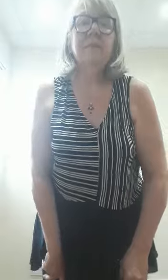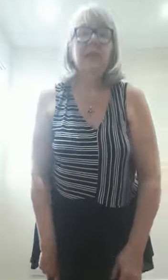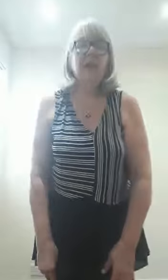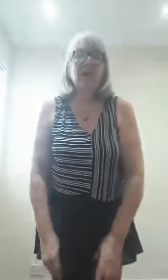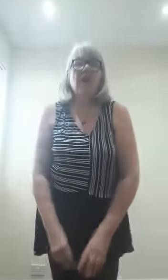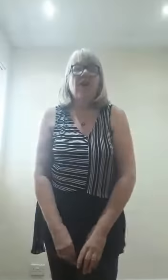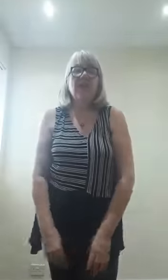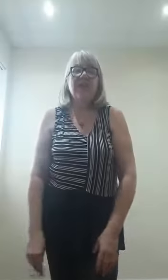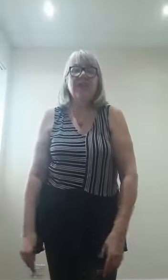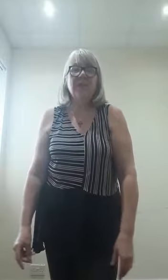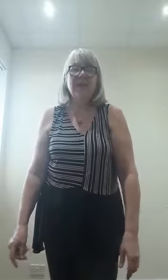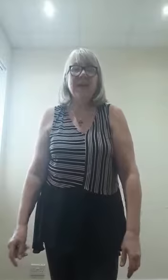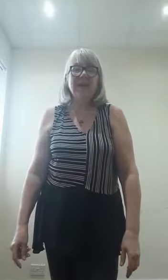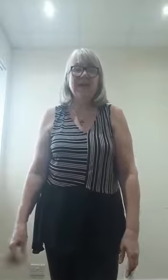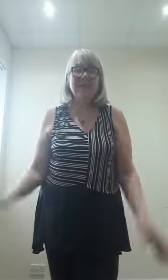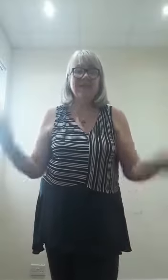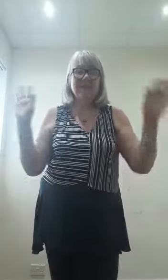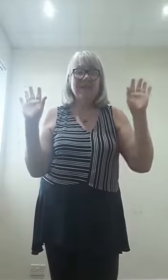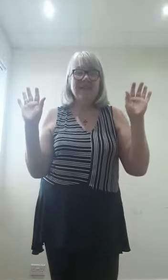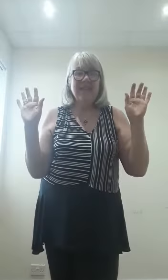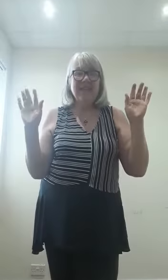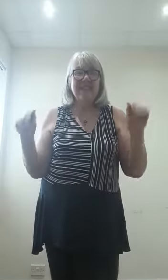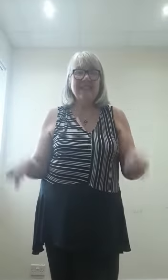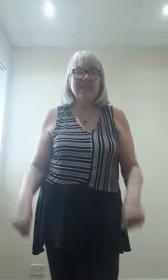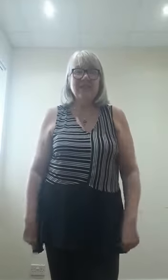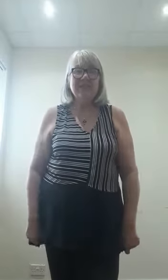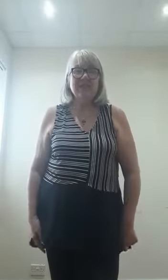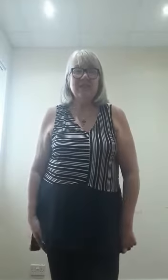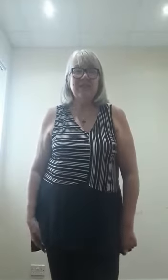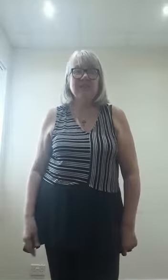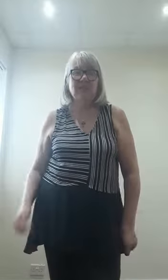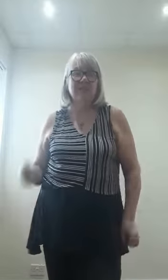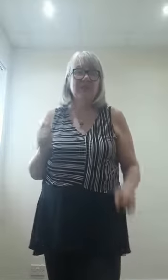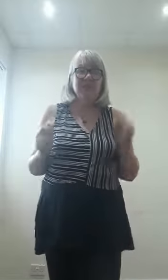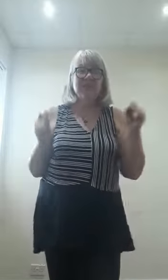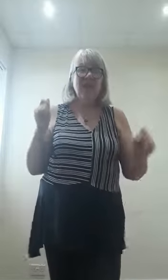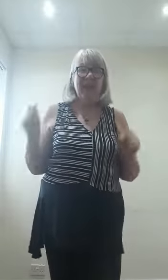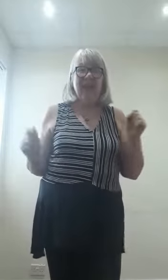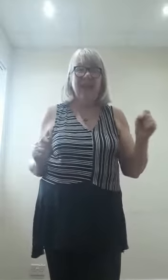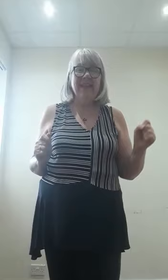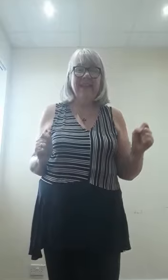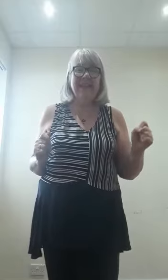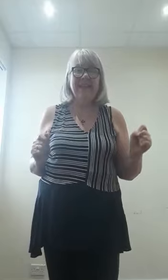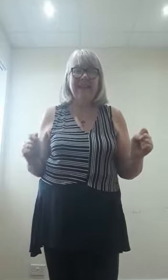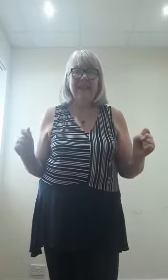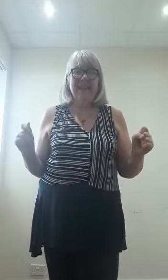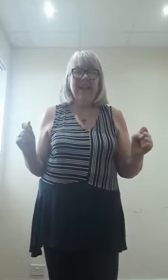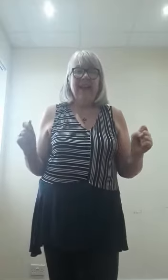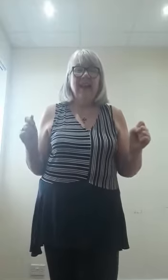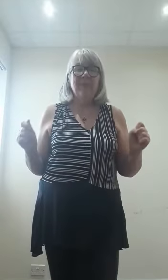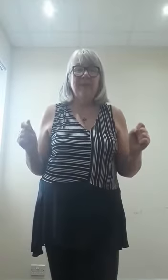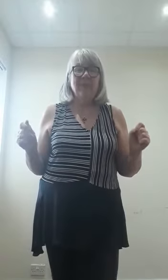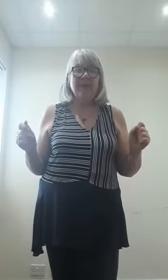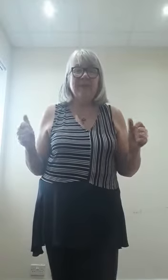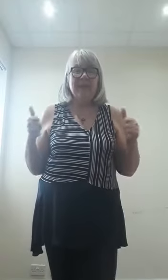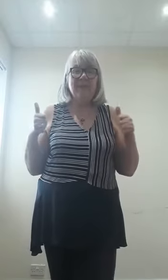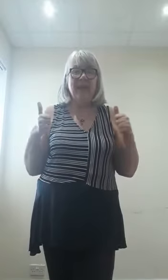Hi everyone, here's a little session of dance with Diane. Hope everyone's keeping